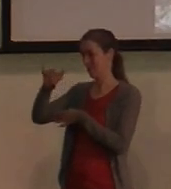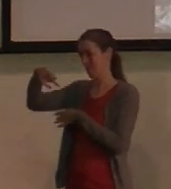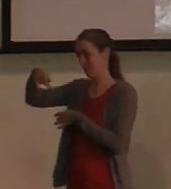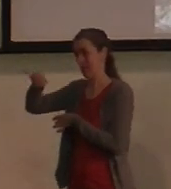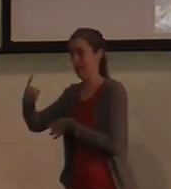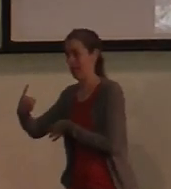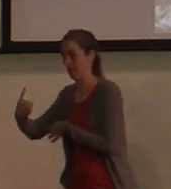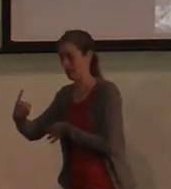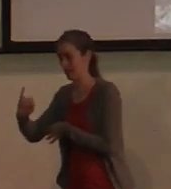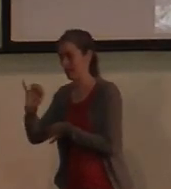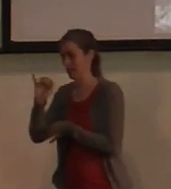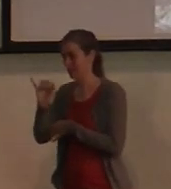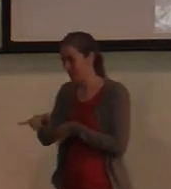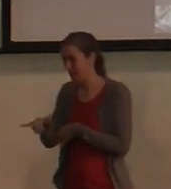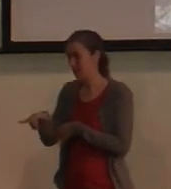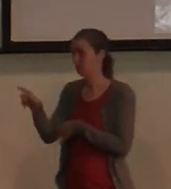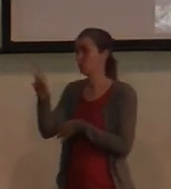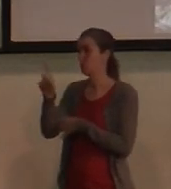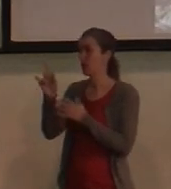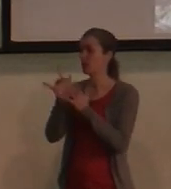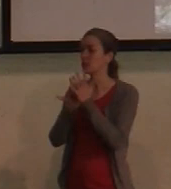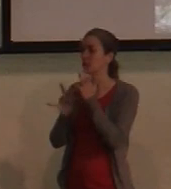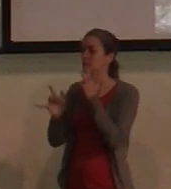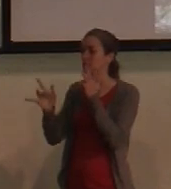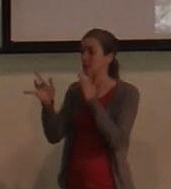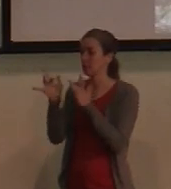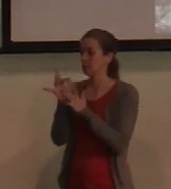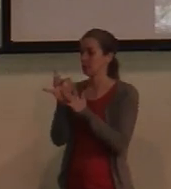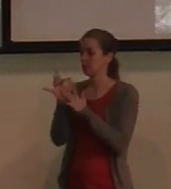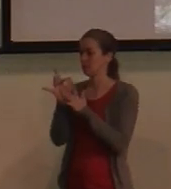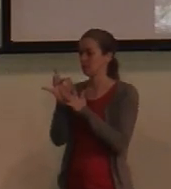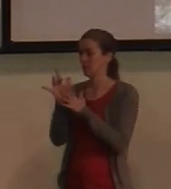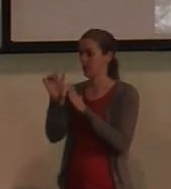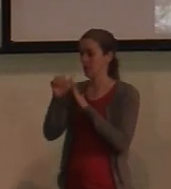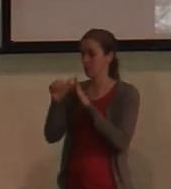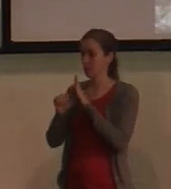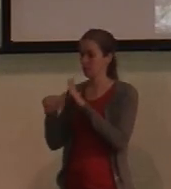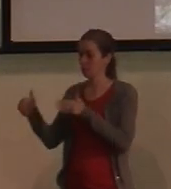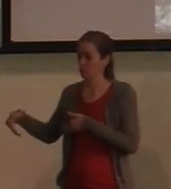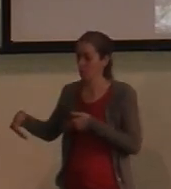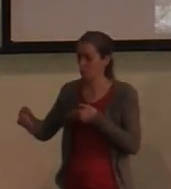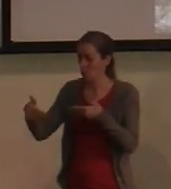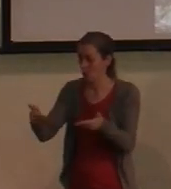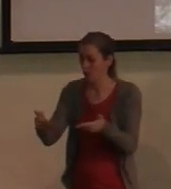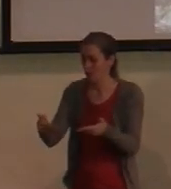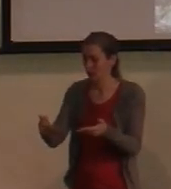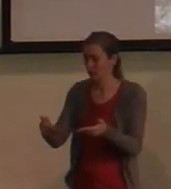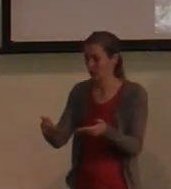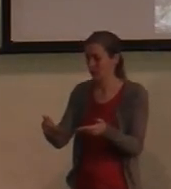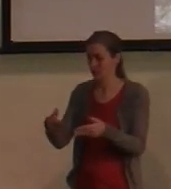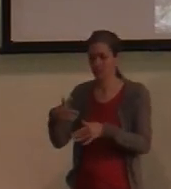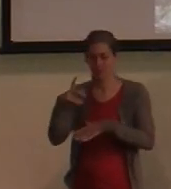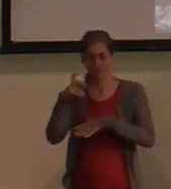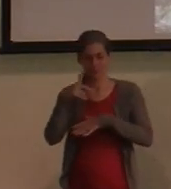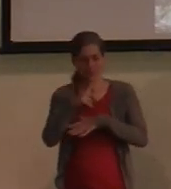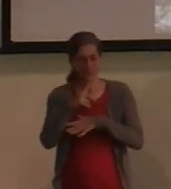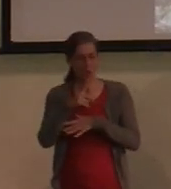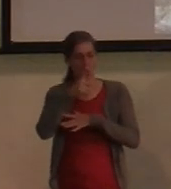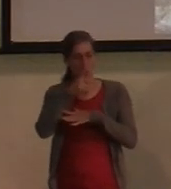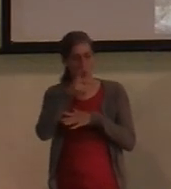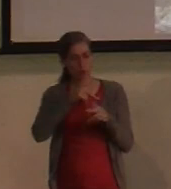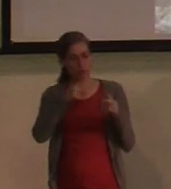Caesarea Philippi, this is where Jesus took his apostles with him and said, who do people say that I am?